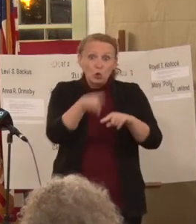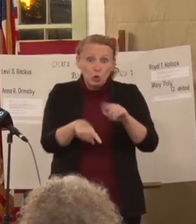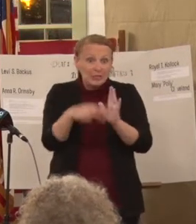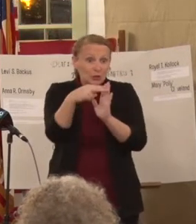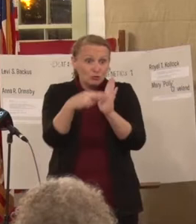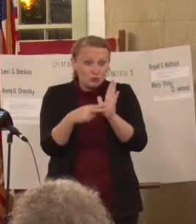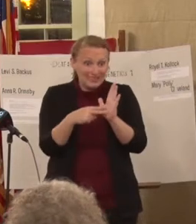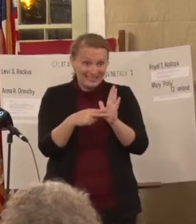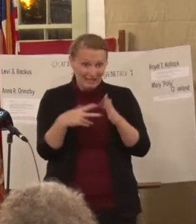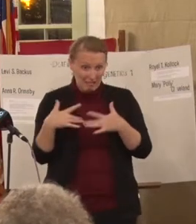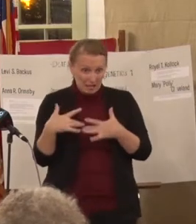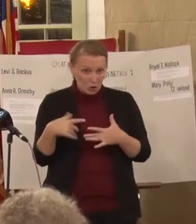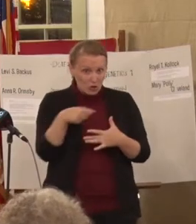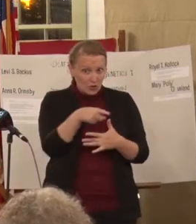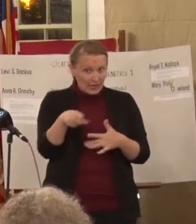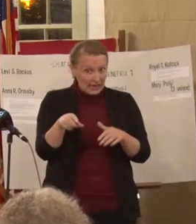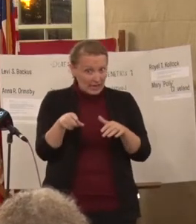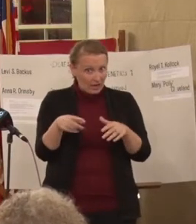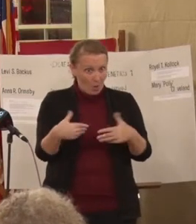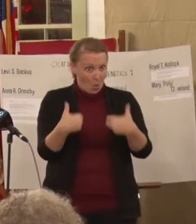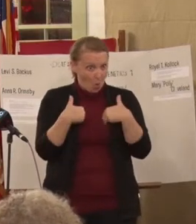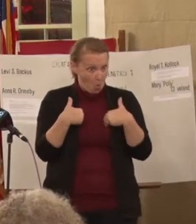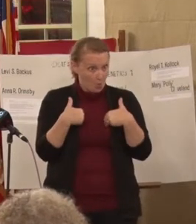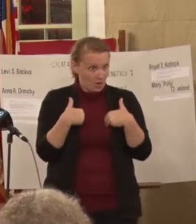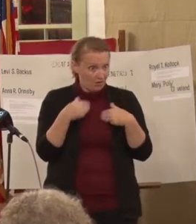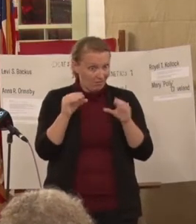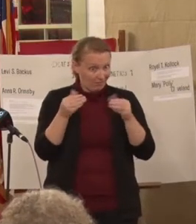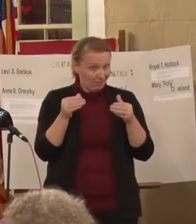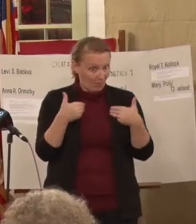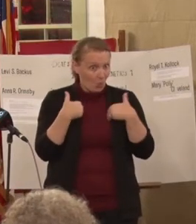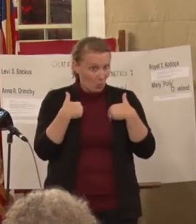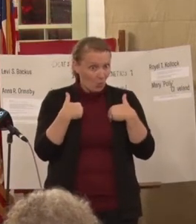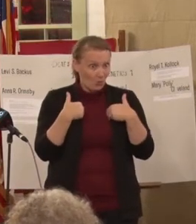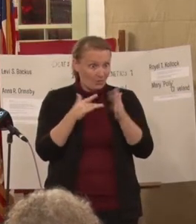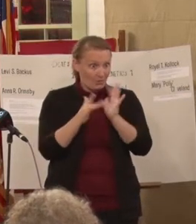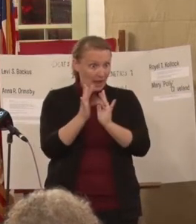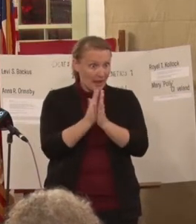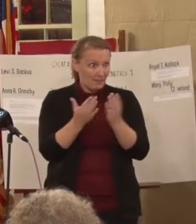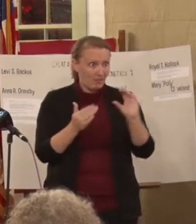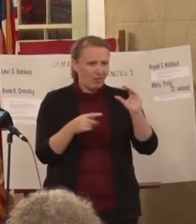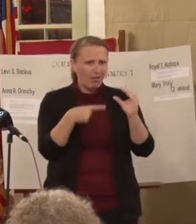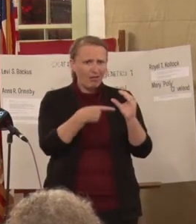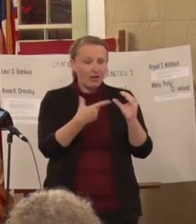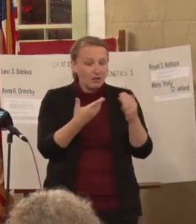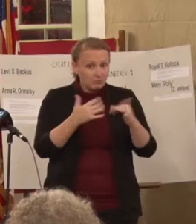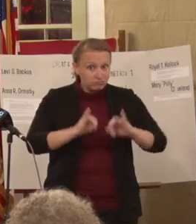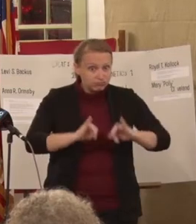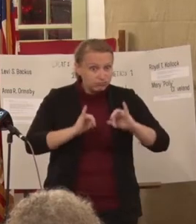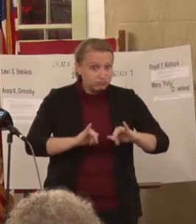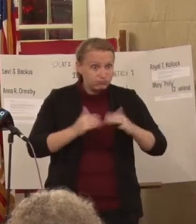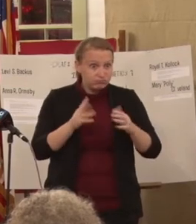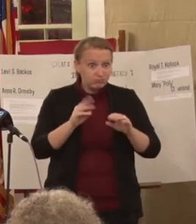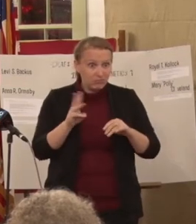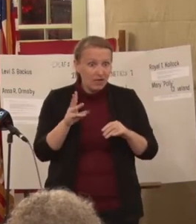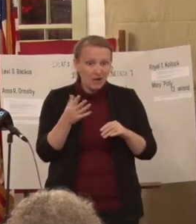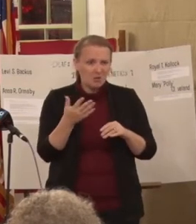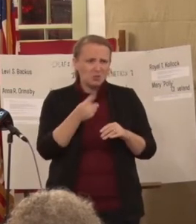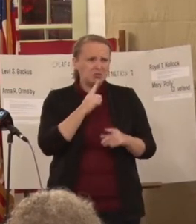own it in their own Bible was small to zero. And to, excuse me, and also to